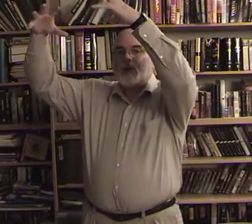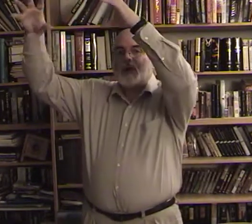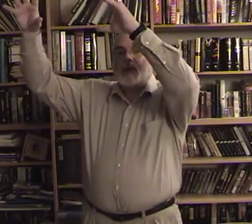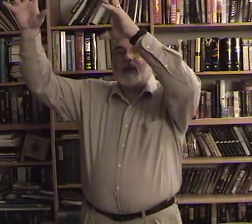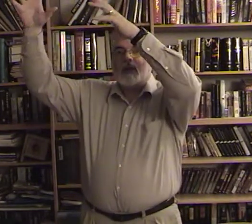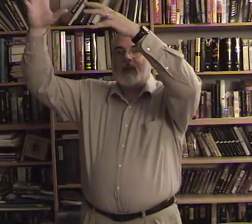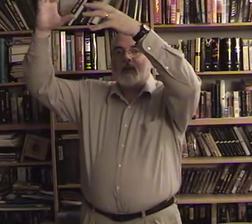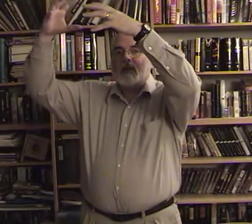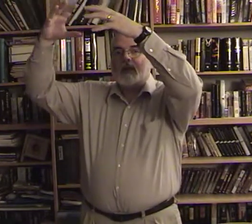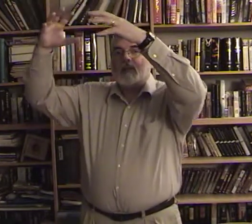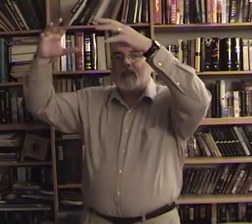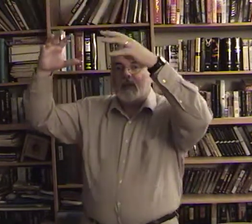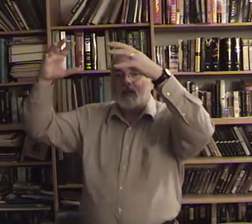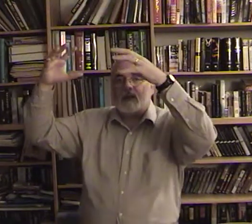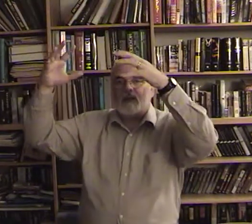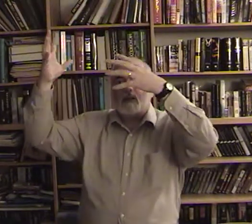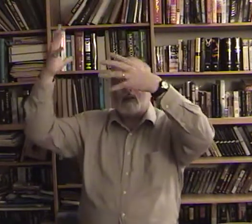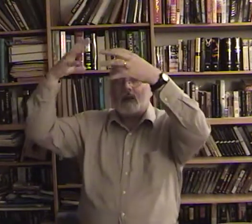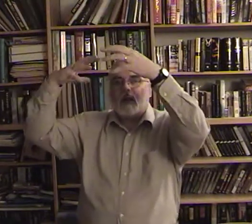cloud